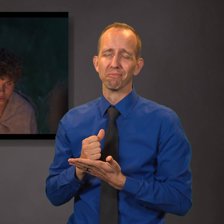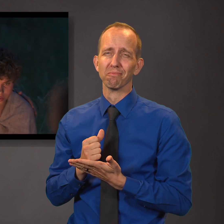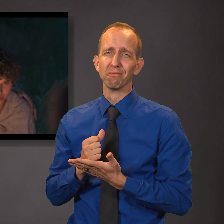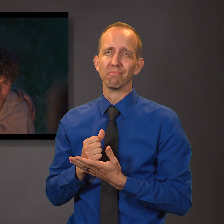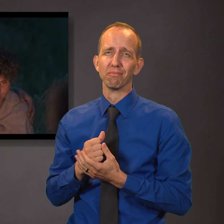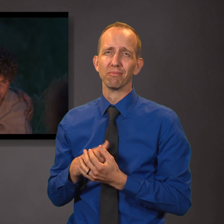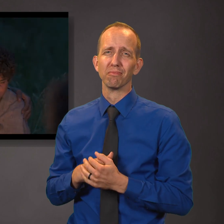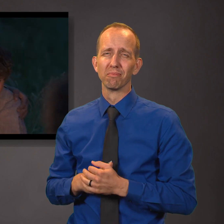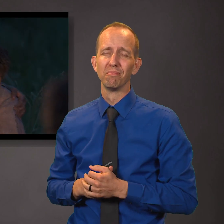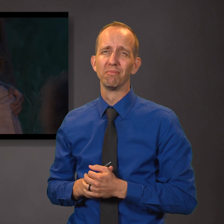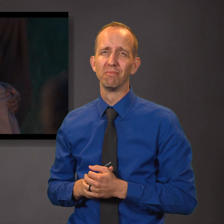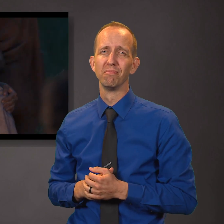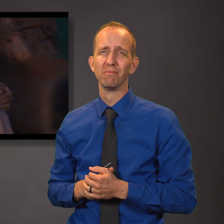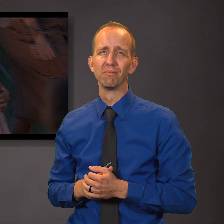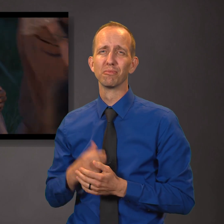My God hath been my support.